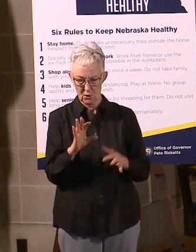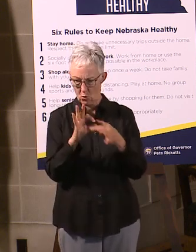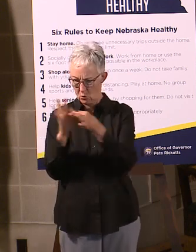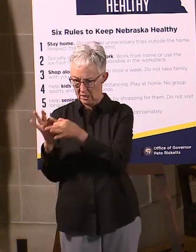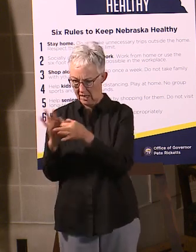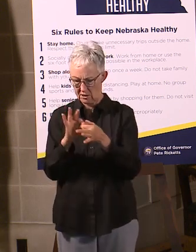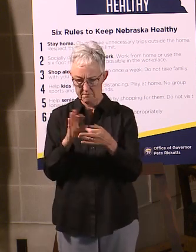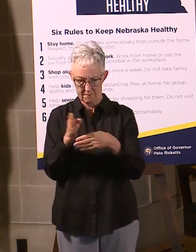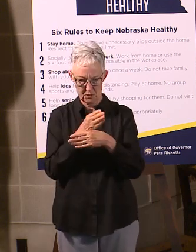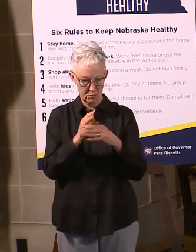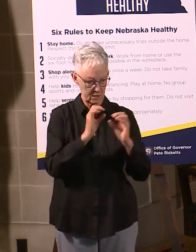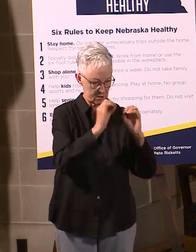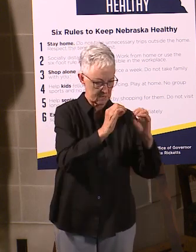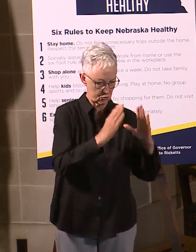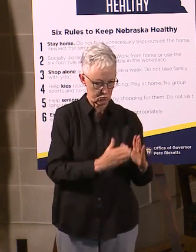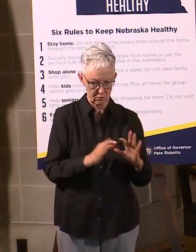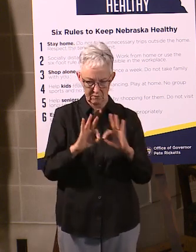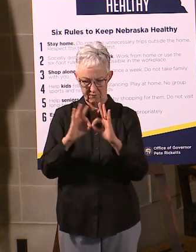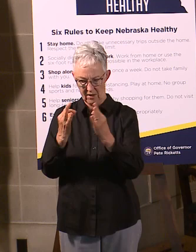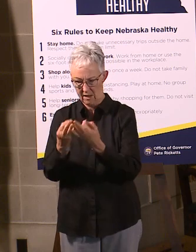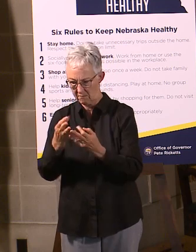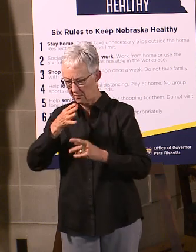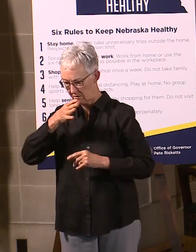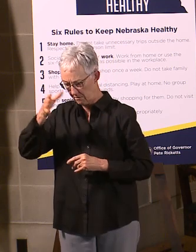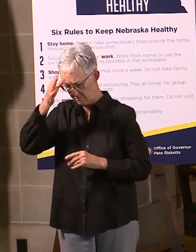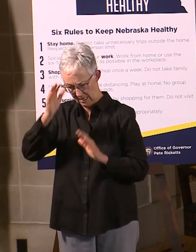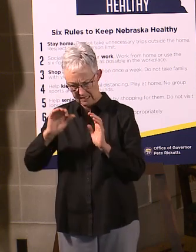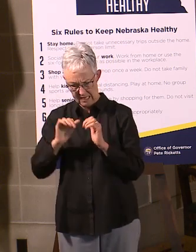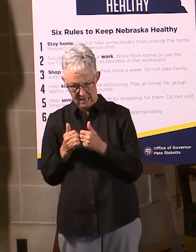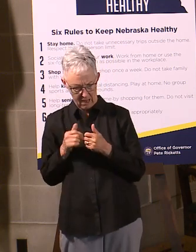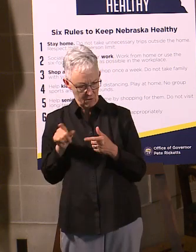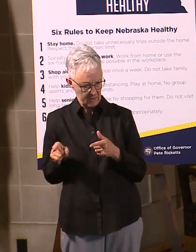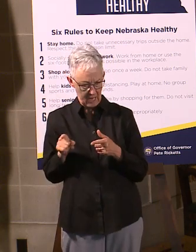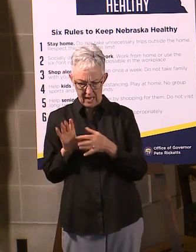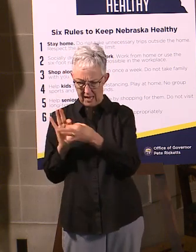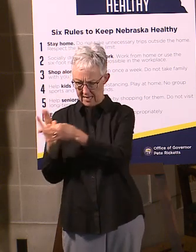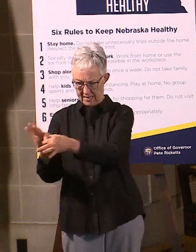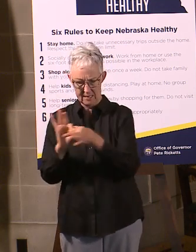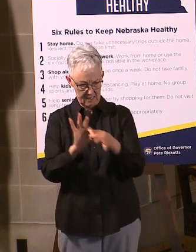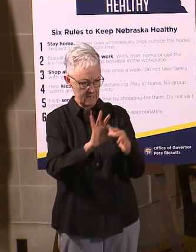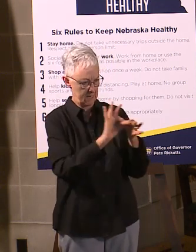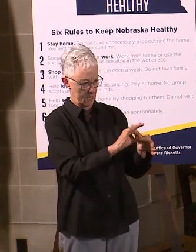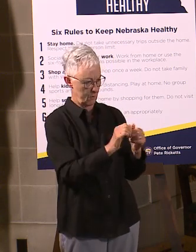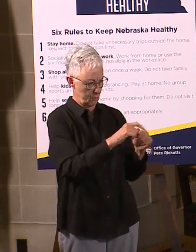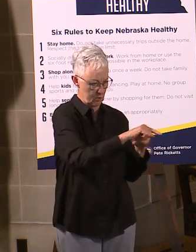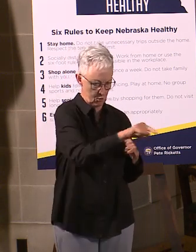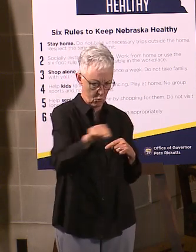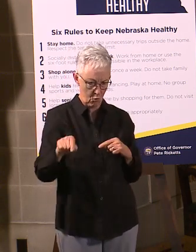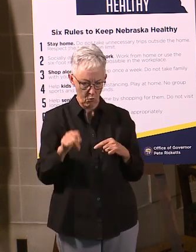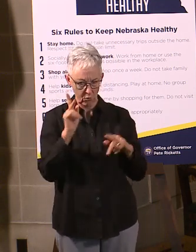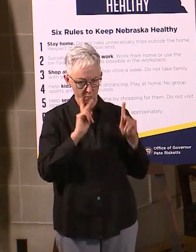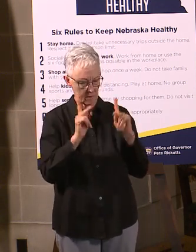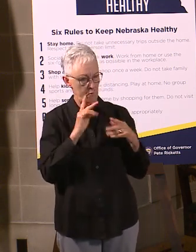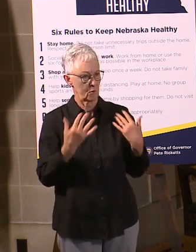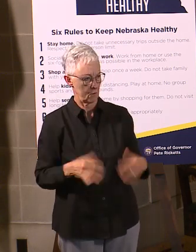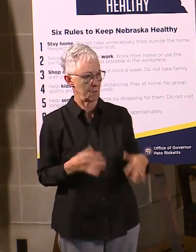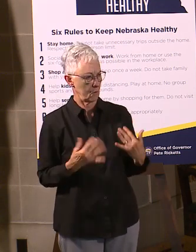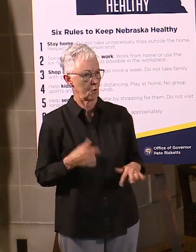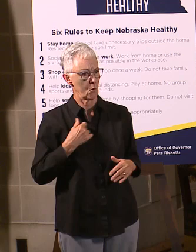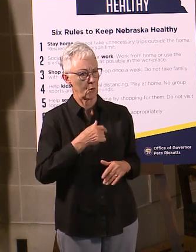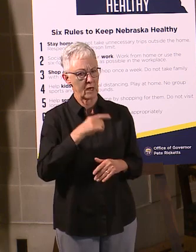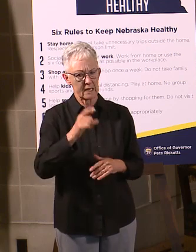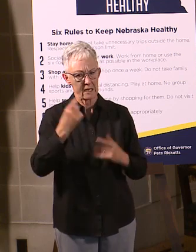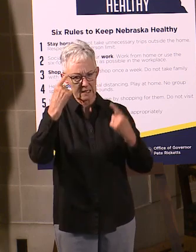parents and the opportunity to engage with their students in different ways. And so there's a ton of opportunity for us to think differently about the